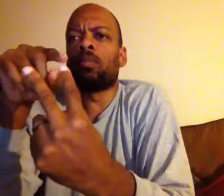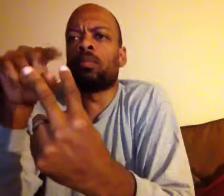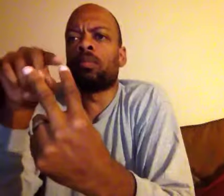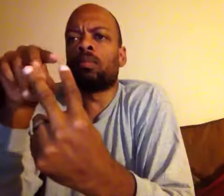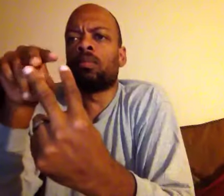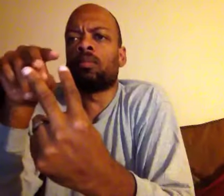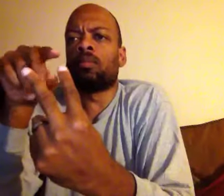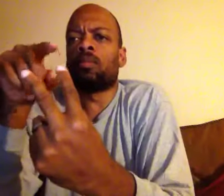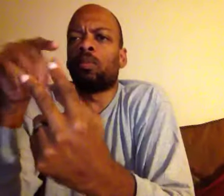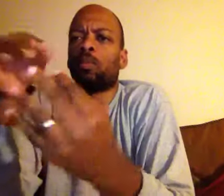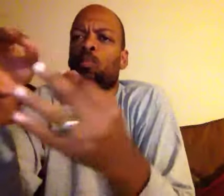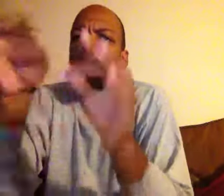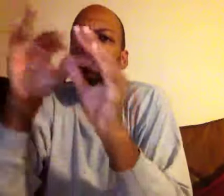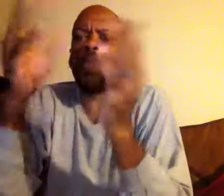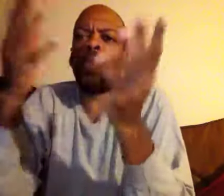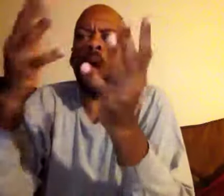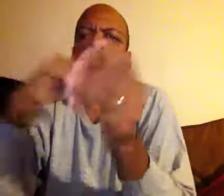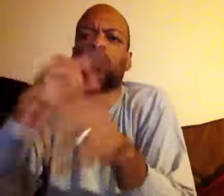show me your hands your hands